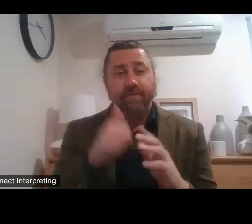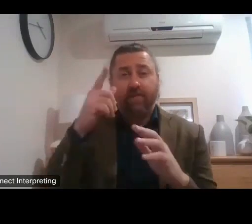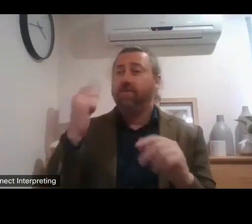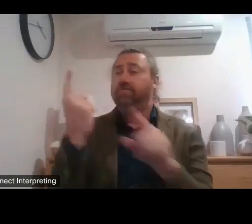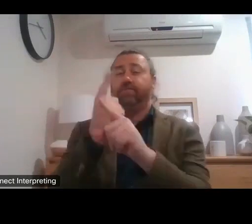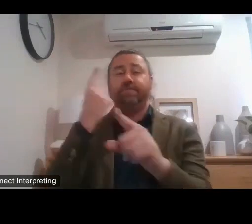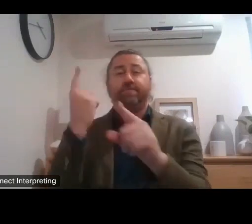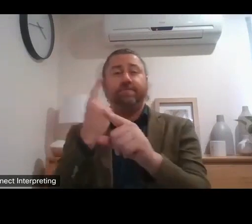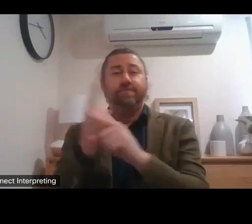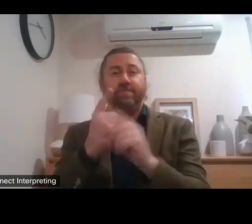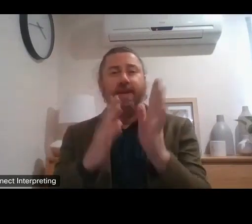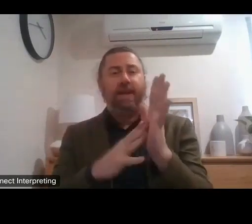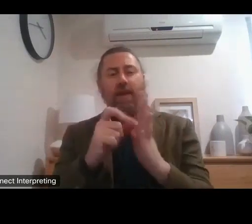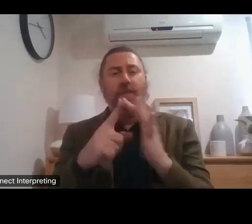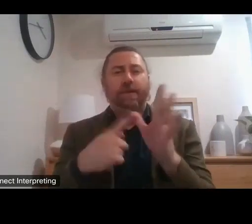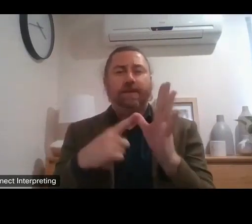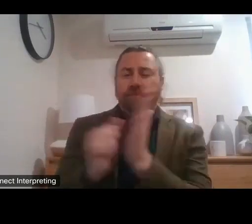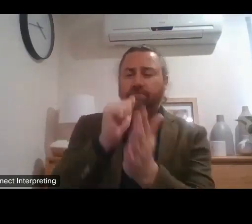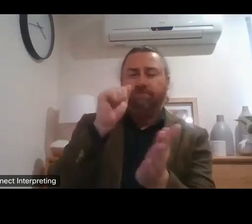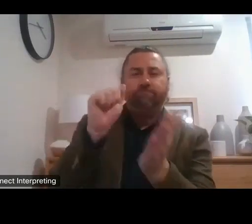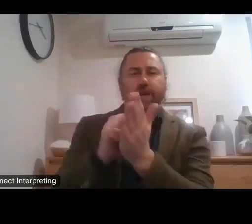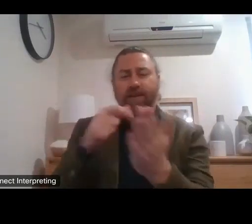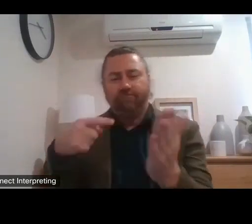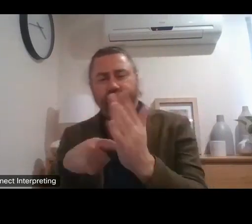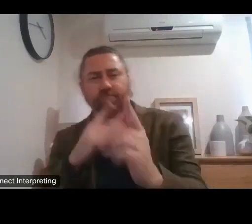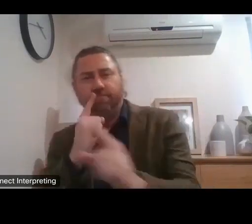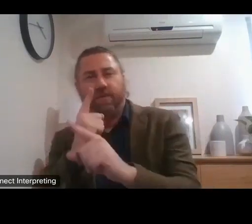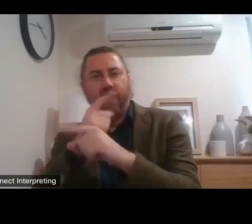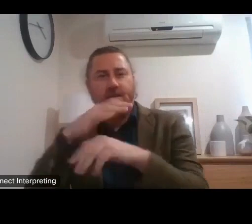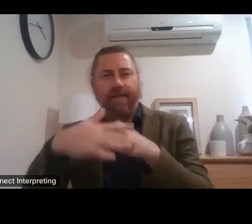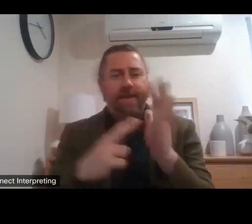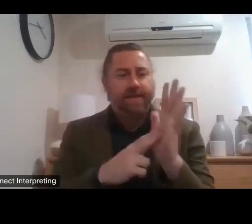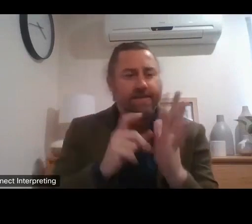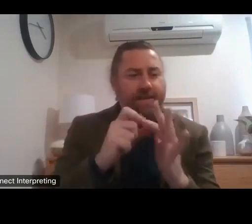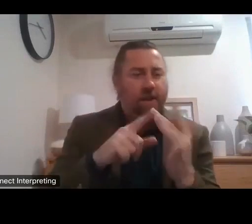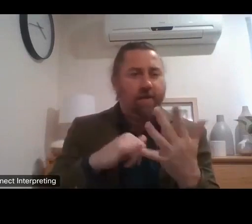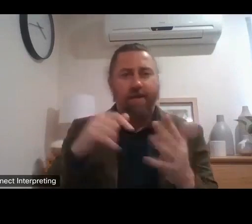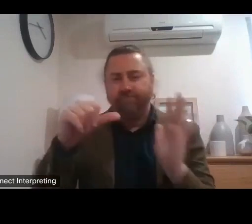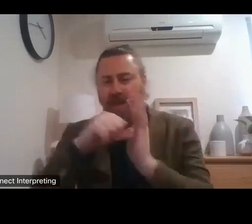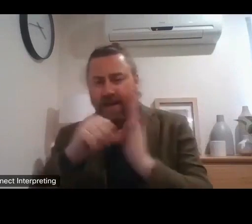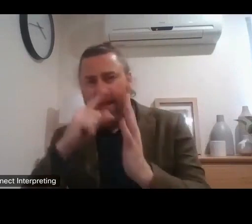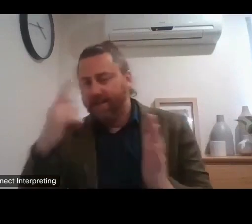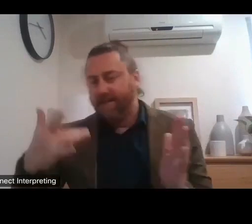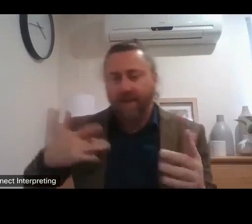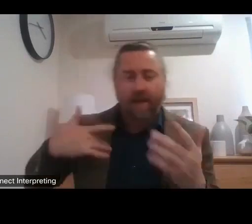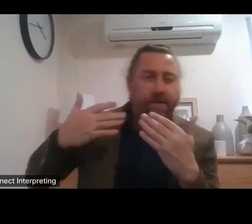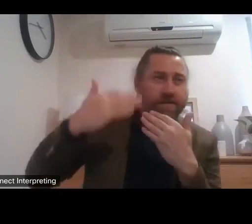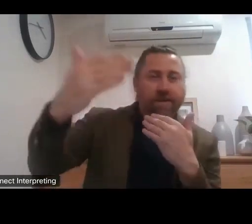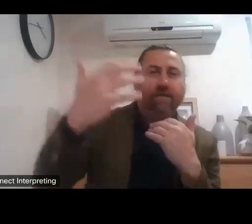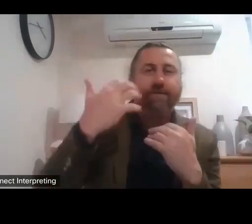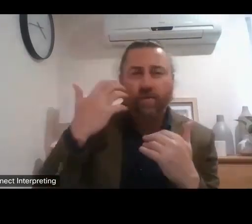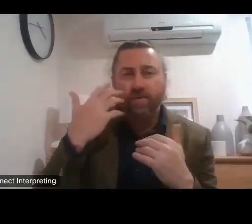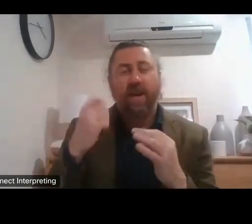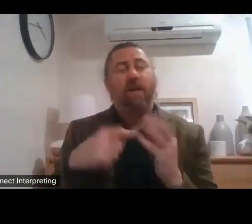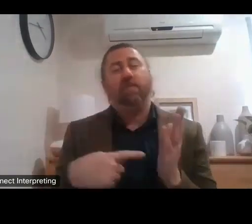and yesterday a lot of discussion about the scheme and its sustainability but sometimes by people who don't